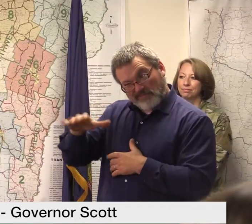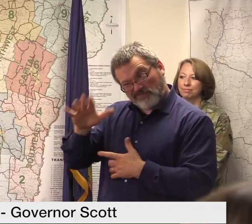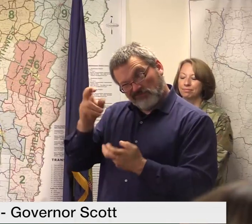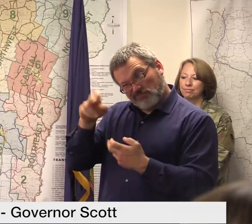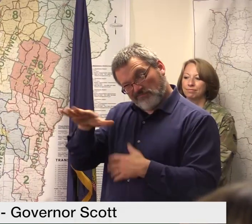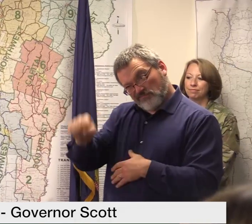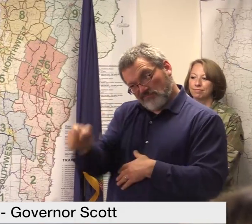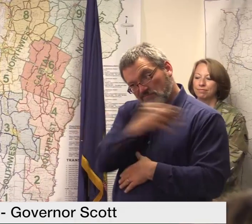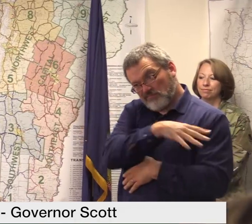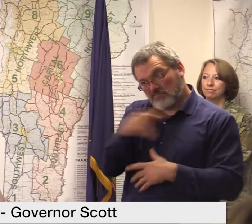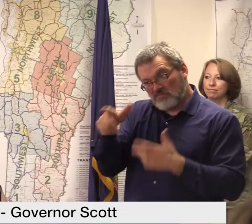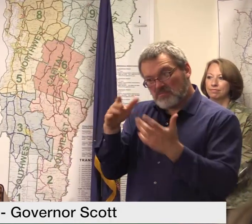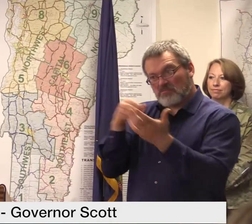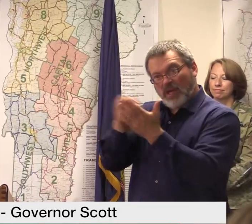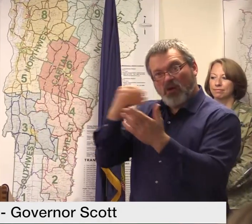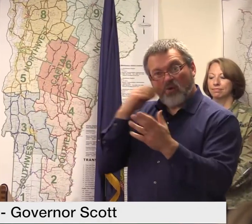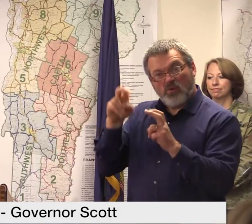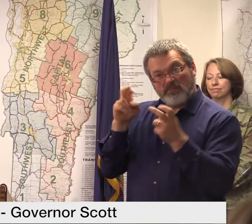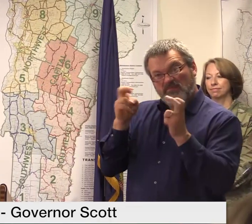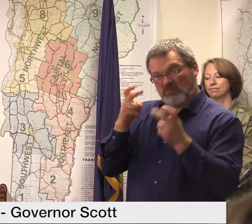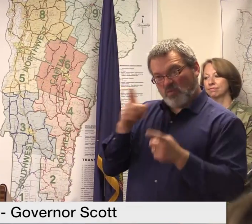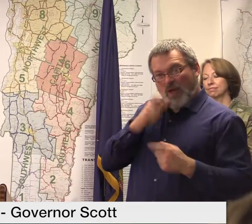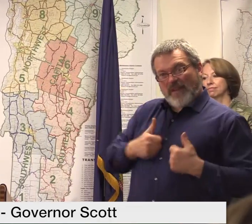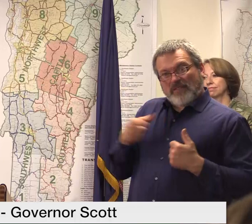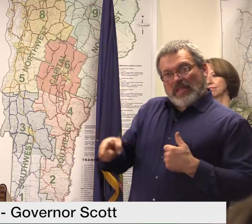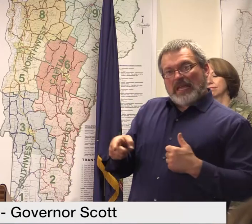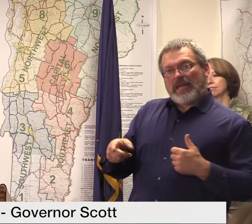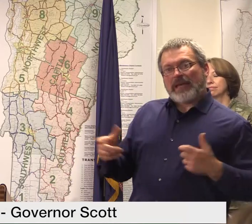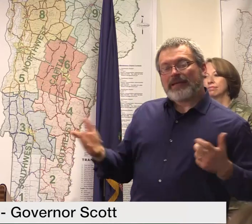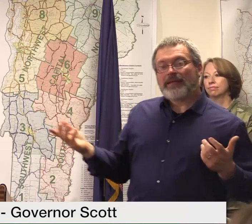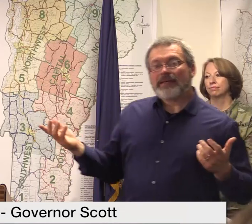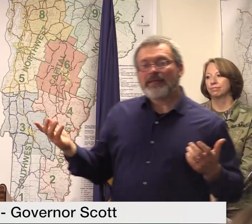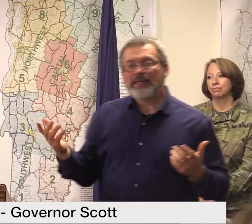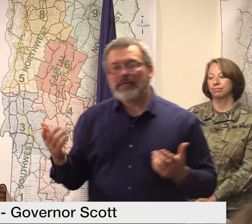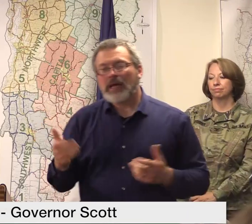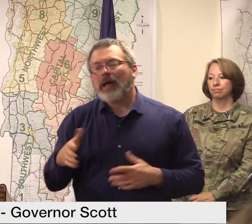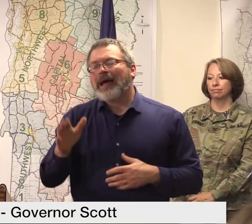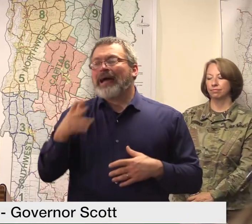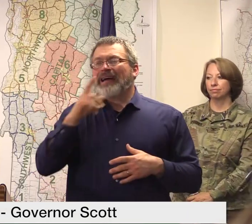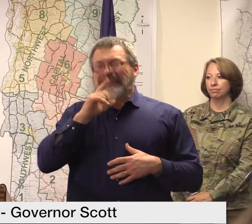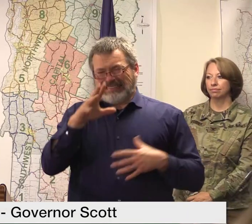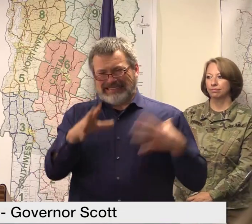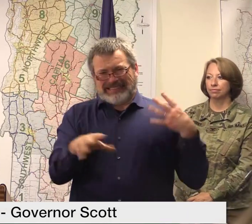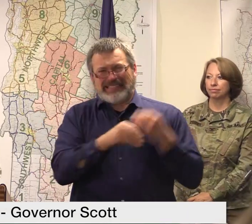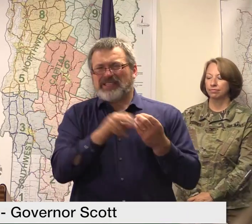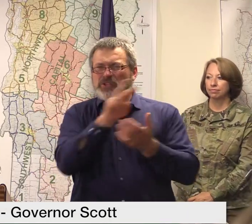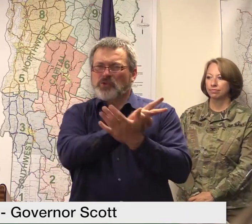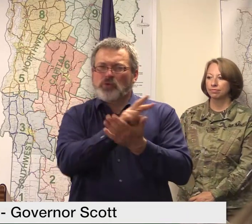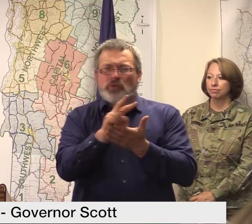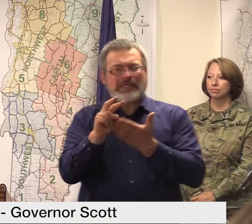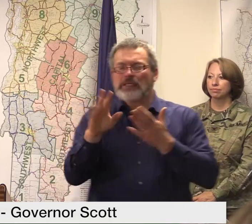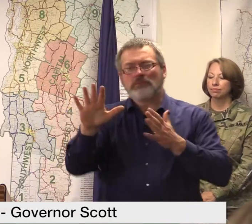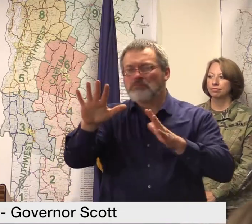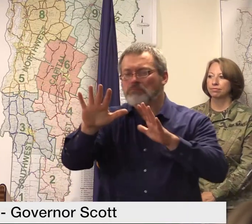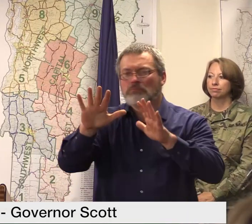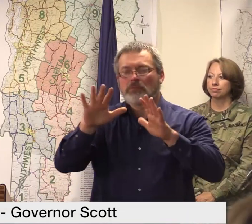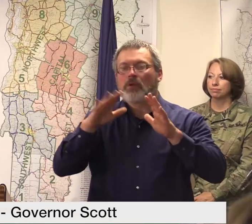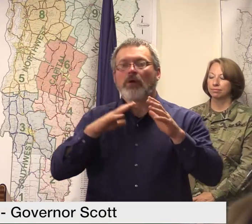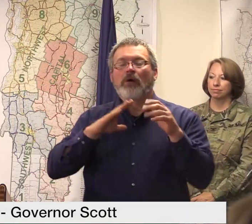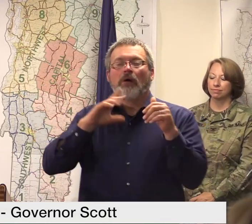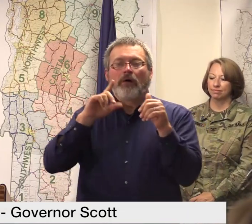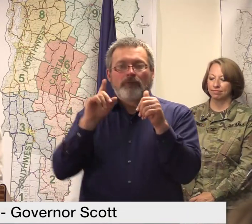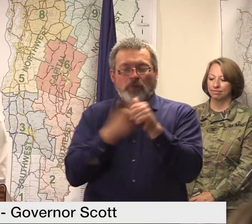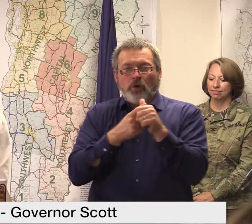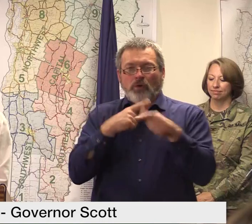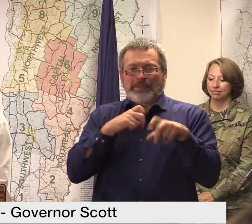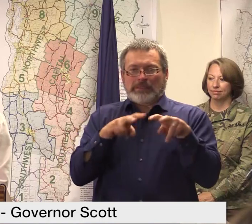so first things first trying to focus on the initial response but we are having meetings trying